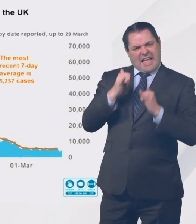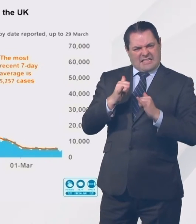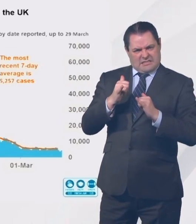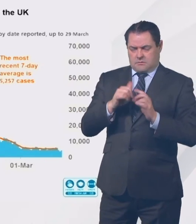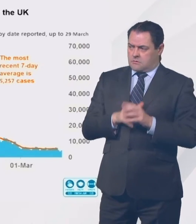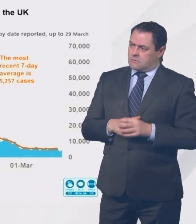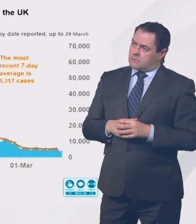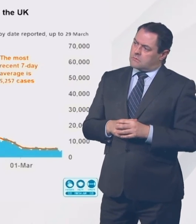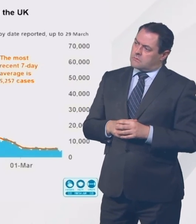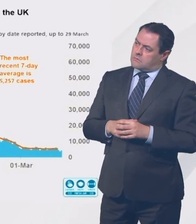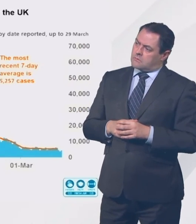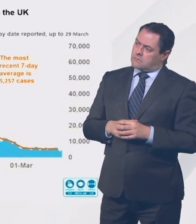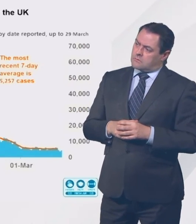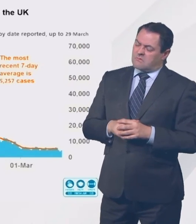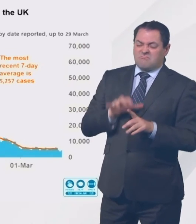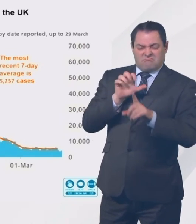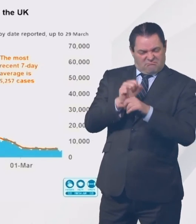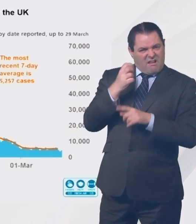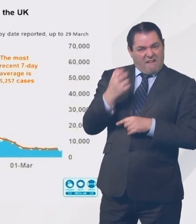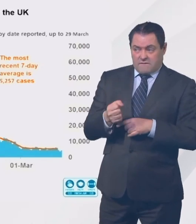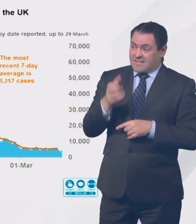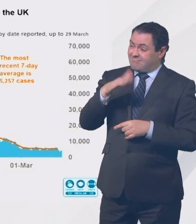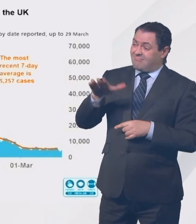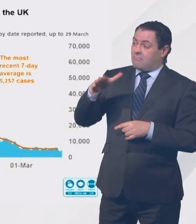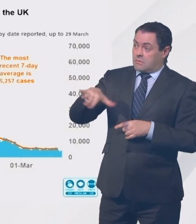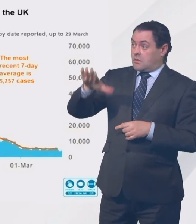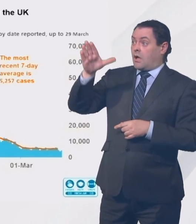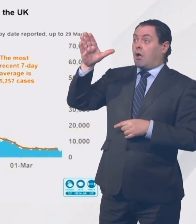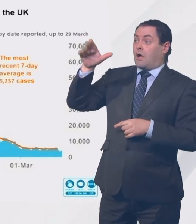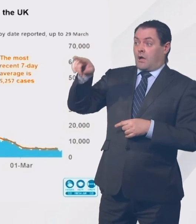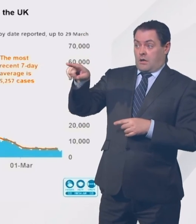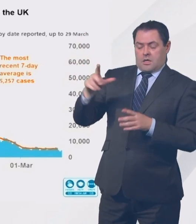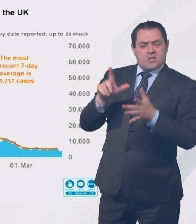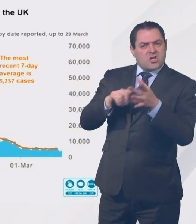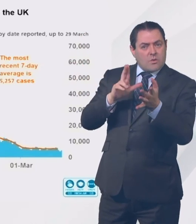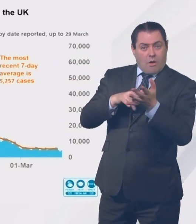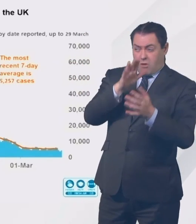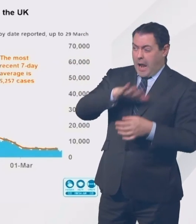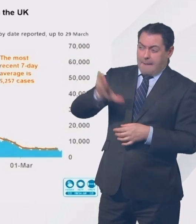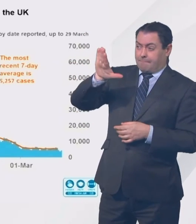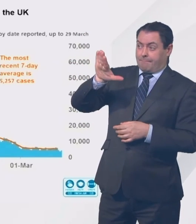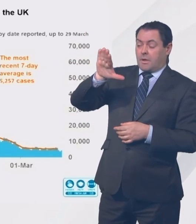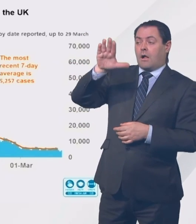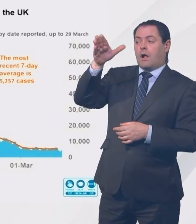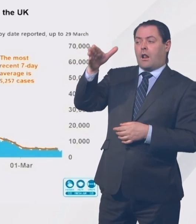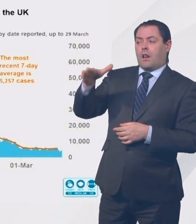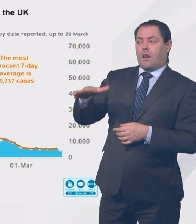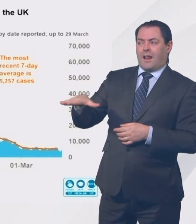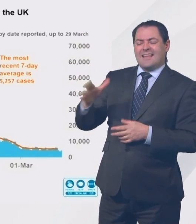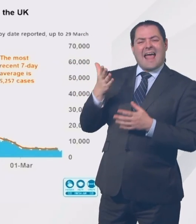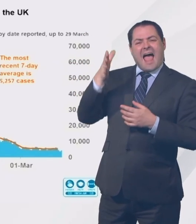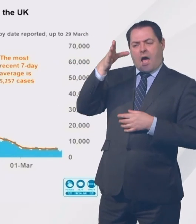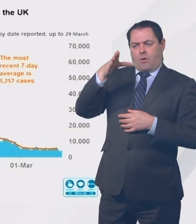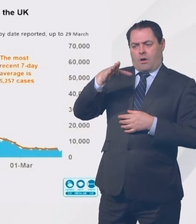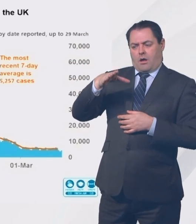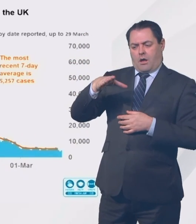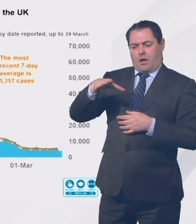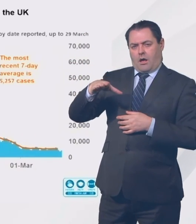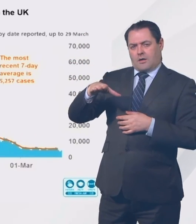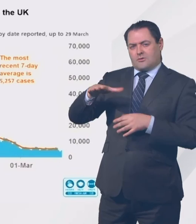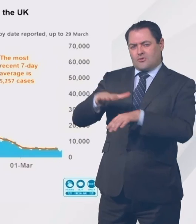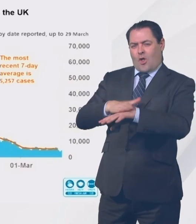And as you can see, this has dropped a long way from the peak in January, although it is now flattening out, and I'll come on to